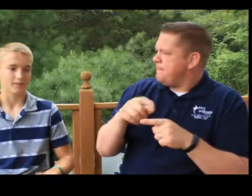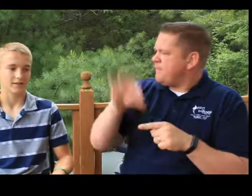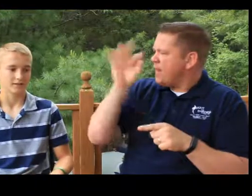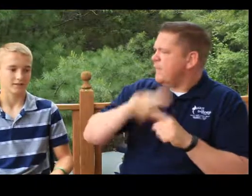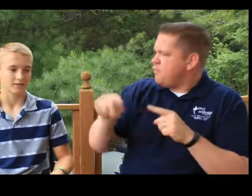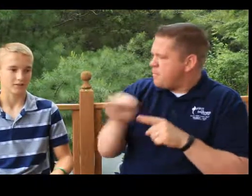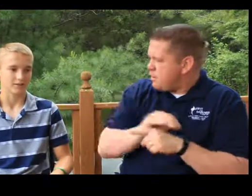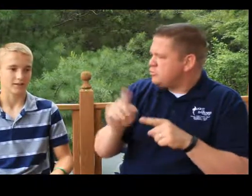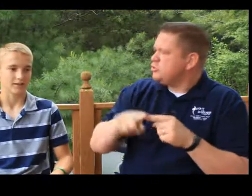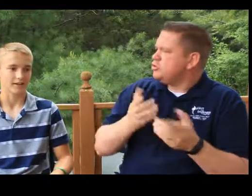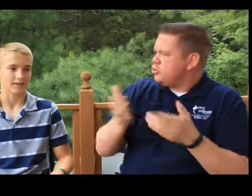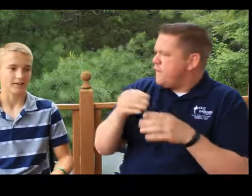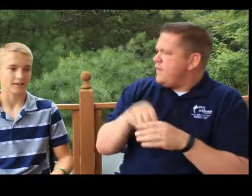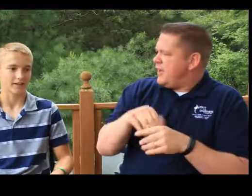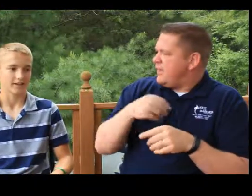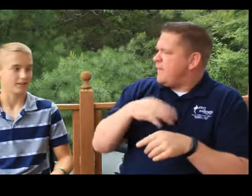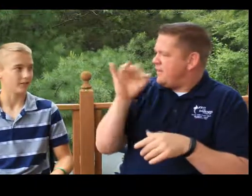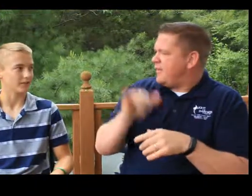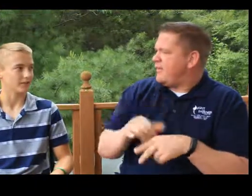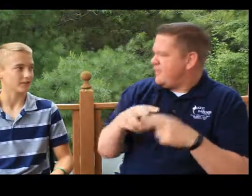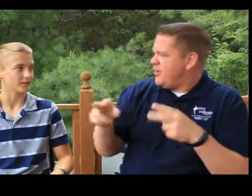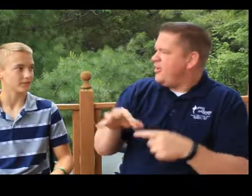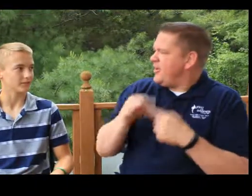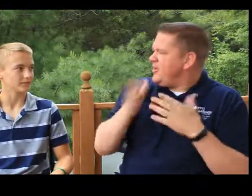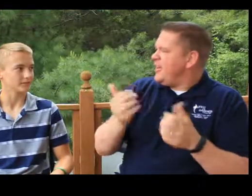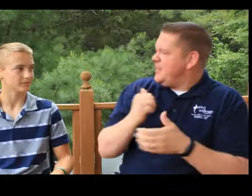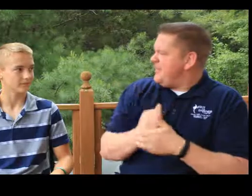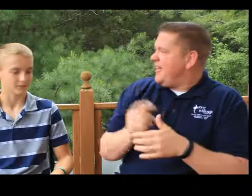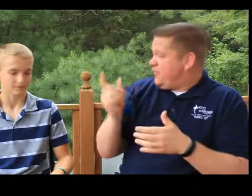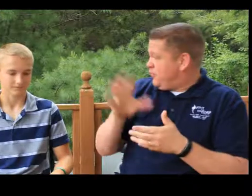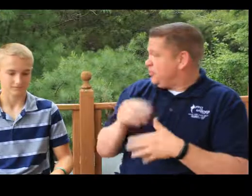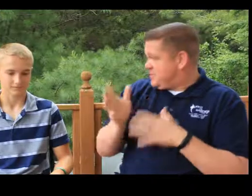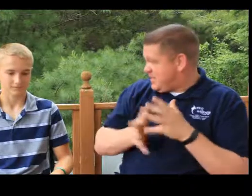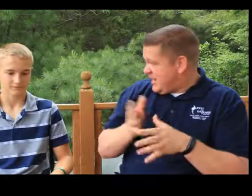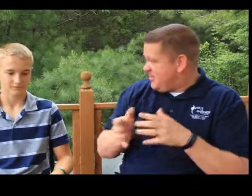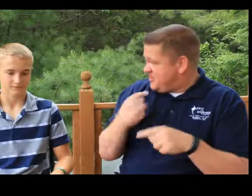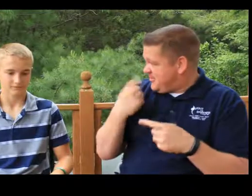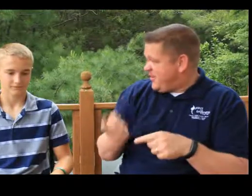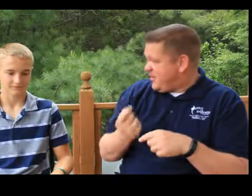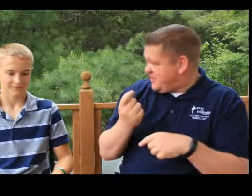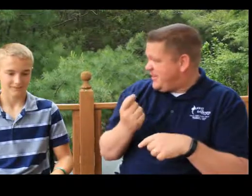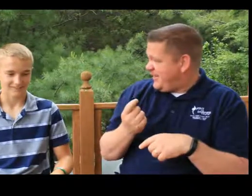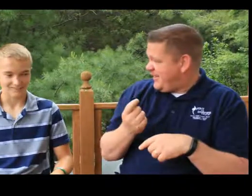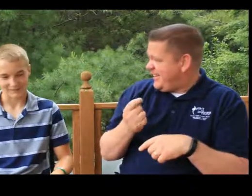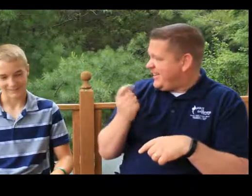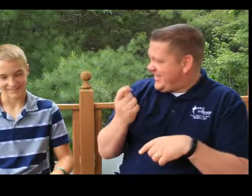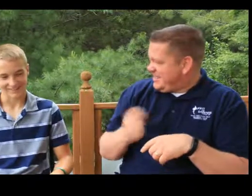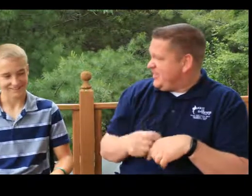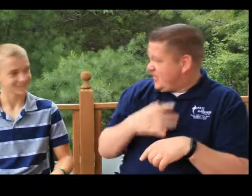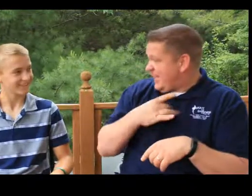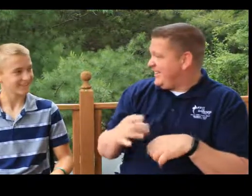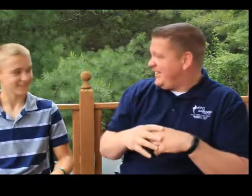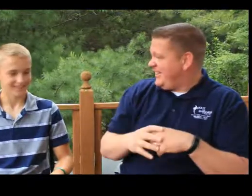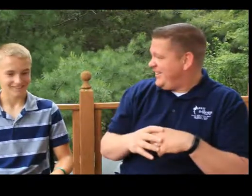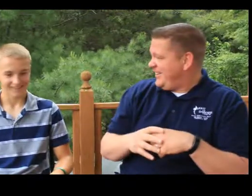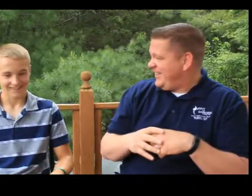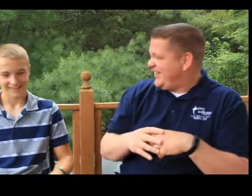ministries to serve in. And I find that a very unique way to serve. Amen. And you've learned some sign language so far a little bit? A little bit. A little bit. You liking it? Yeah.